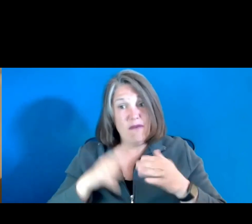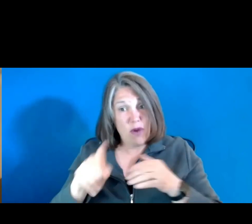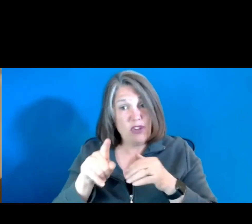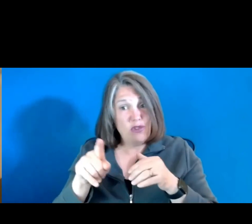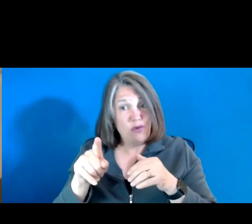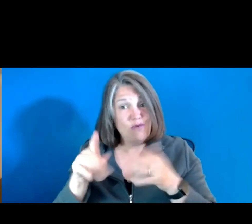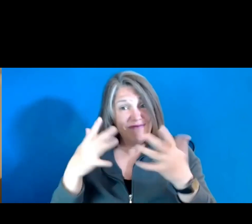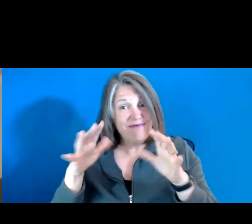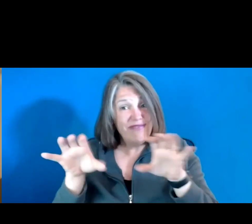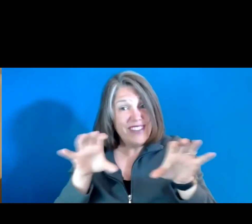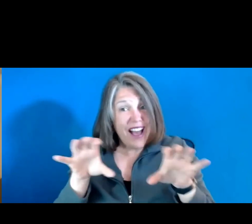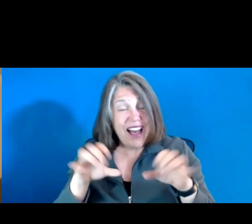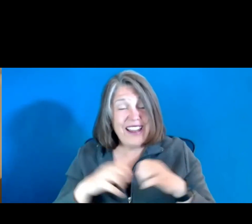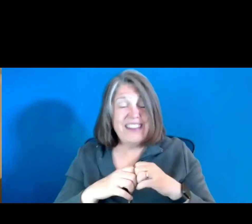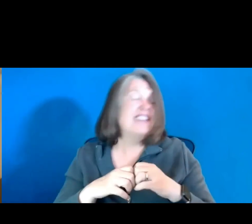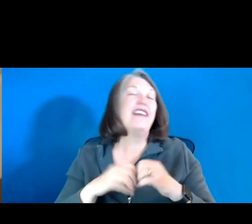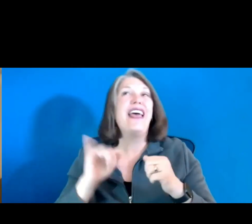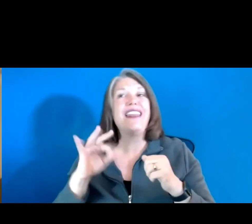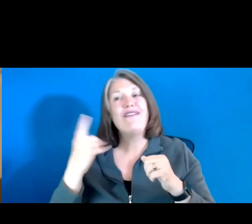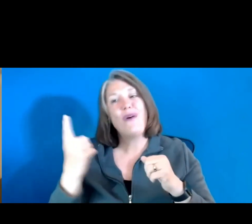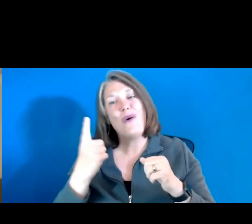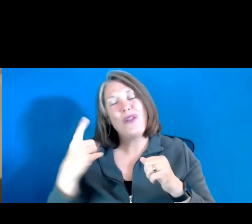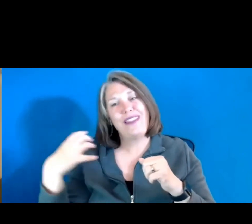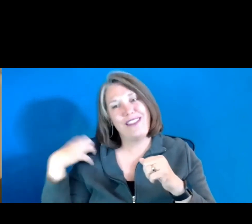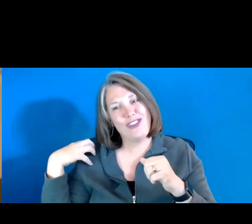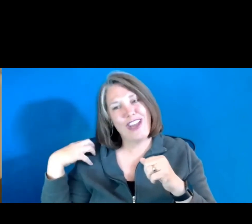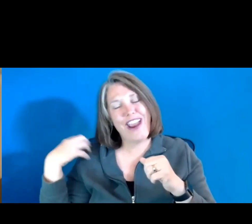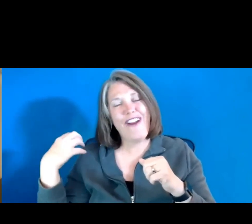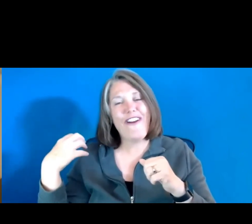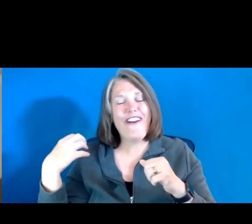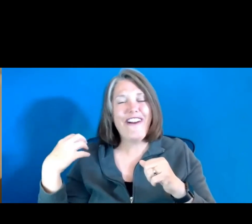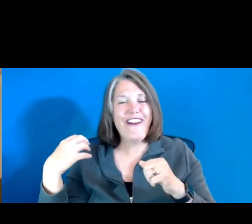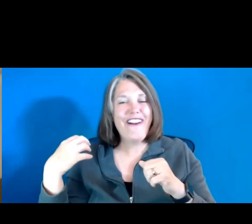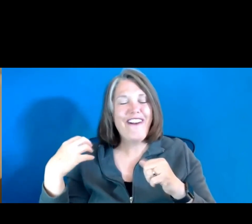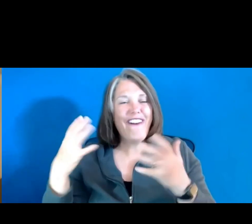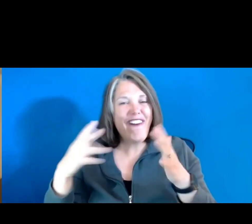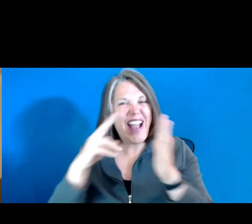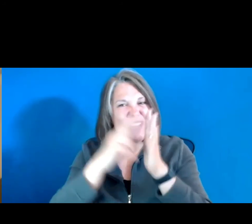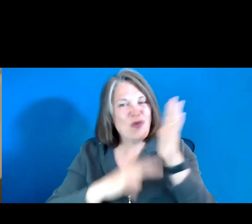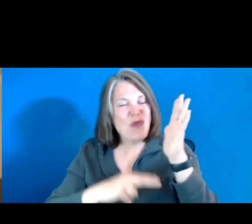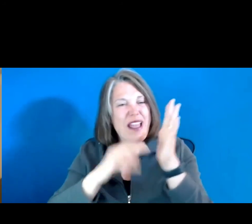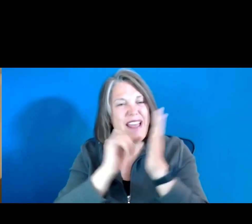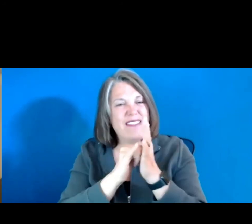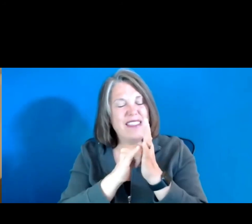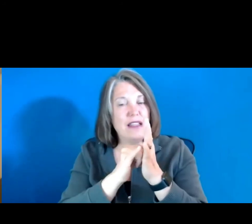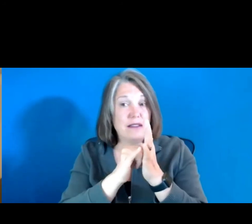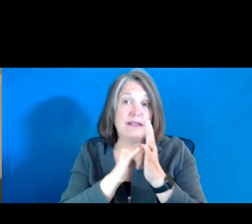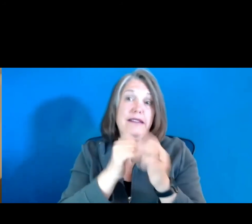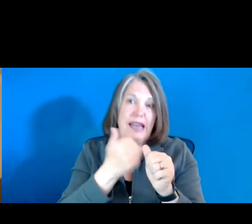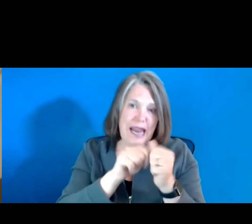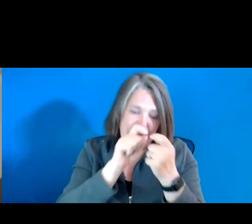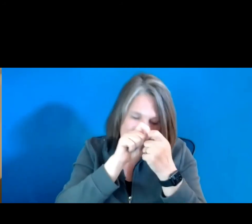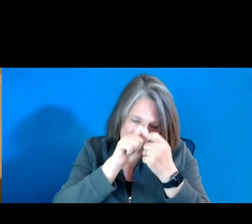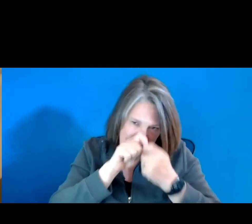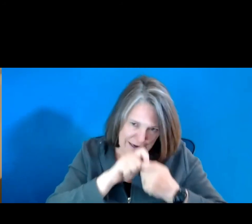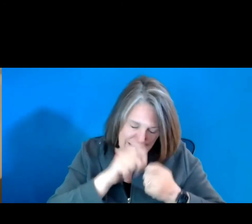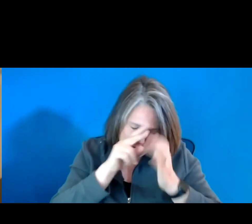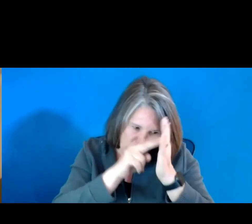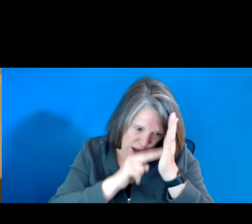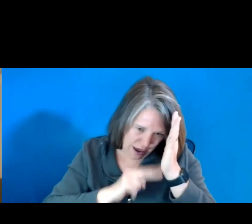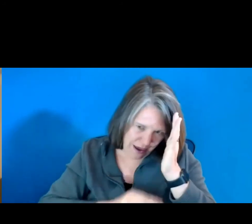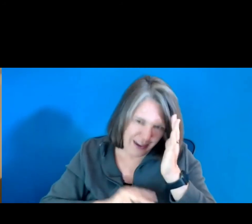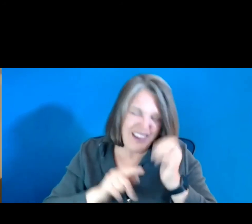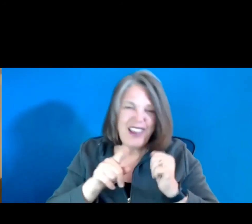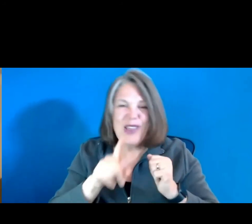and if only the chair has read this in any detail, you are essentially